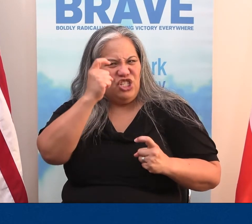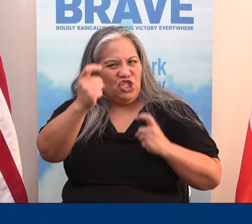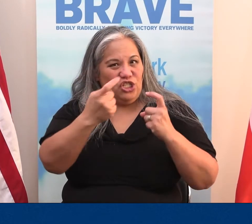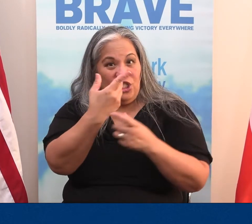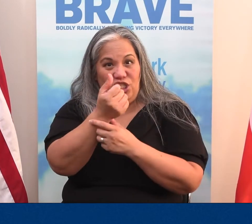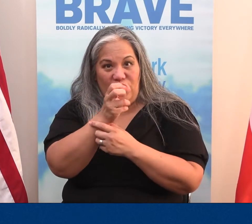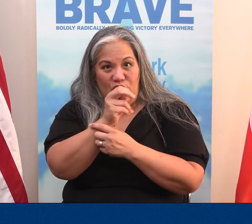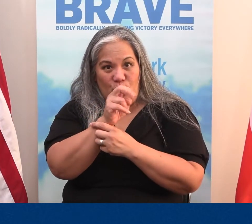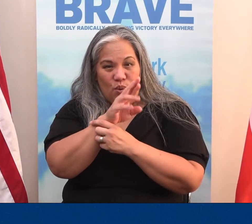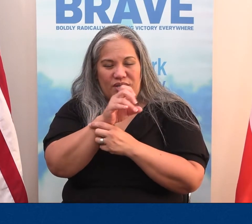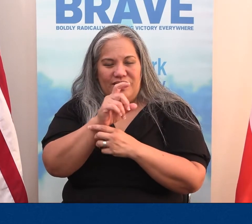gracious God is.